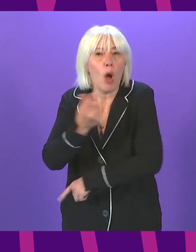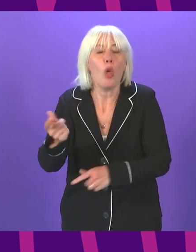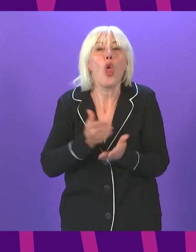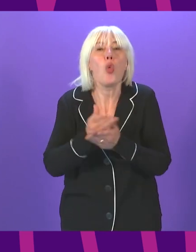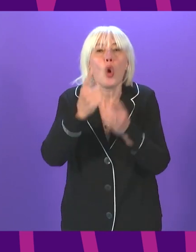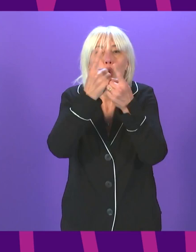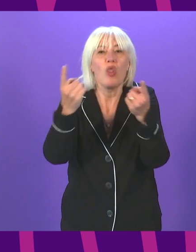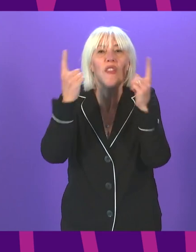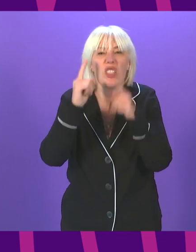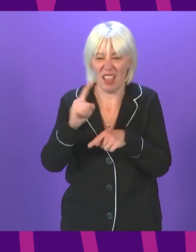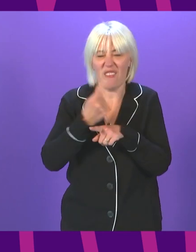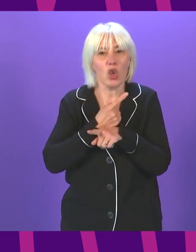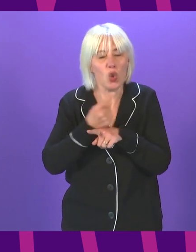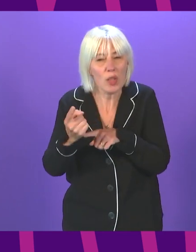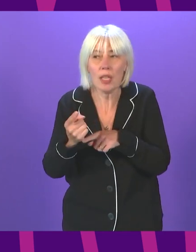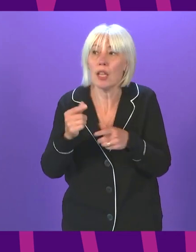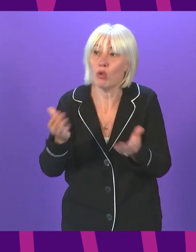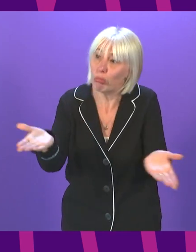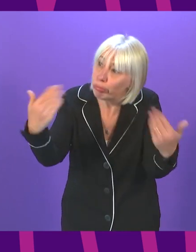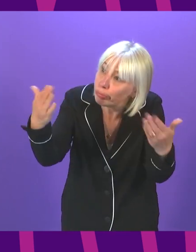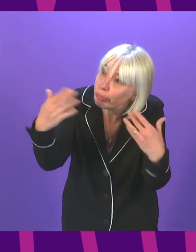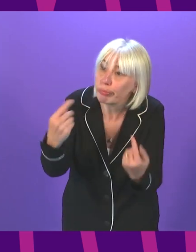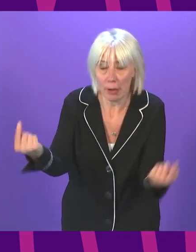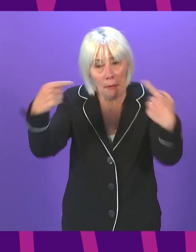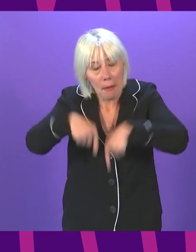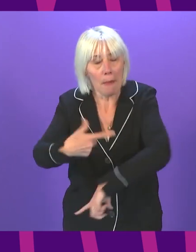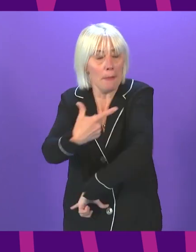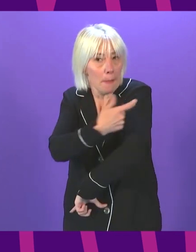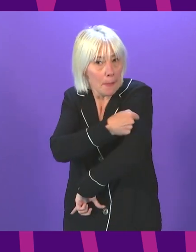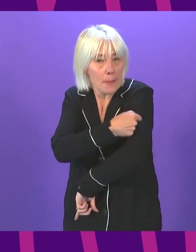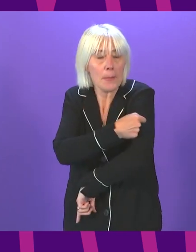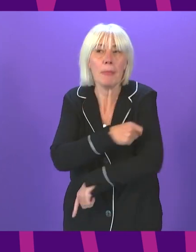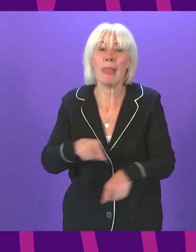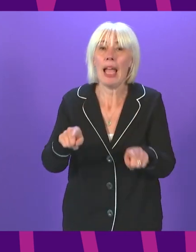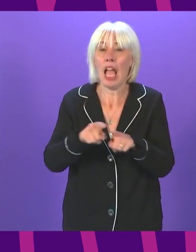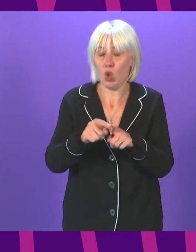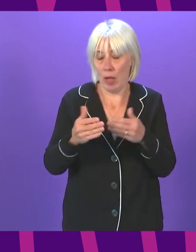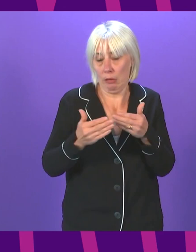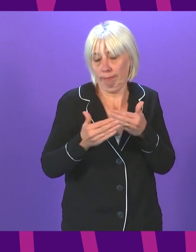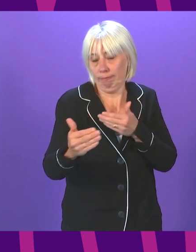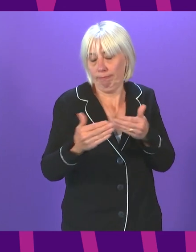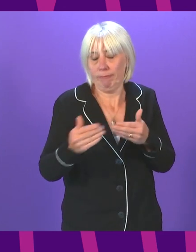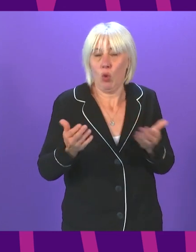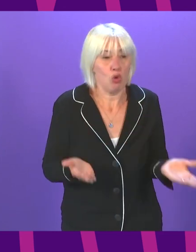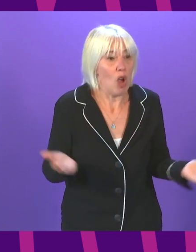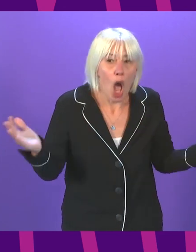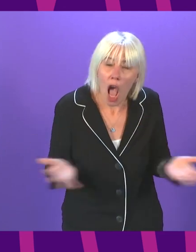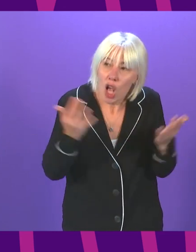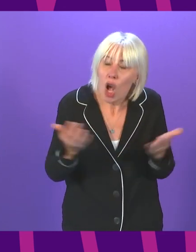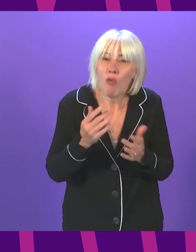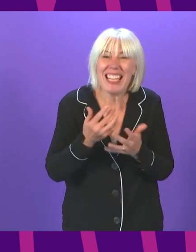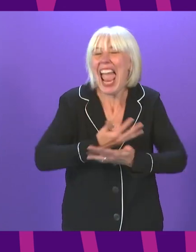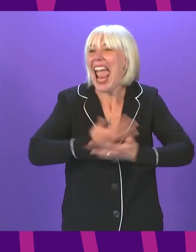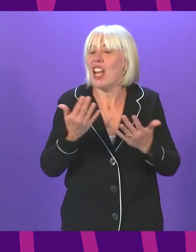those who haven't already done so to get vaccinated. And we will be concentrating further effort in the days ahead to encourage anyone in the under